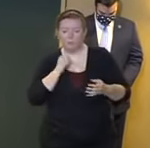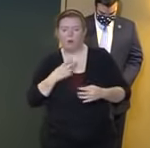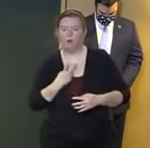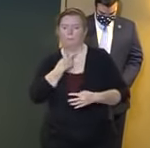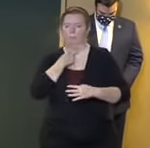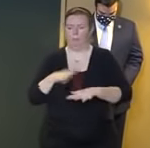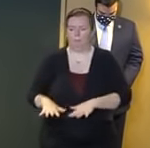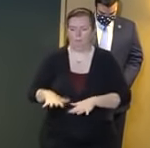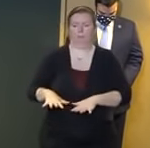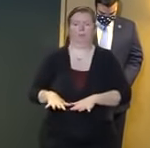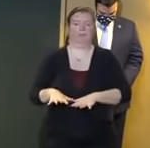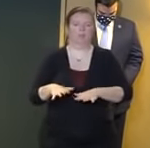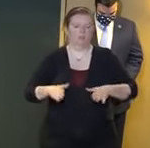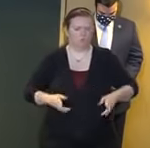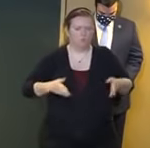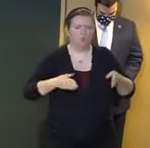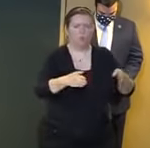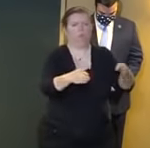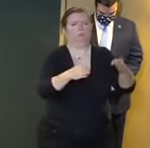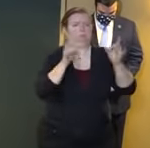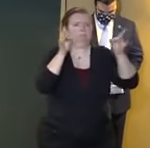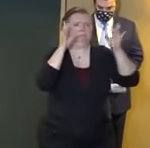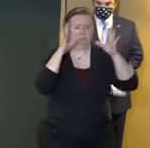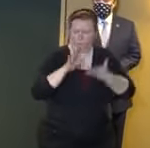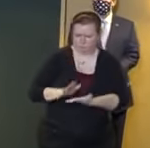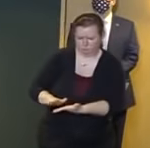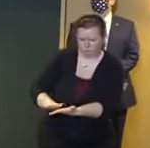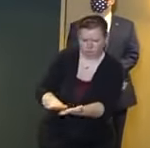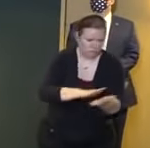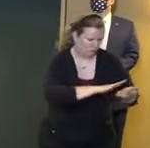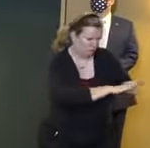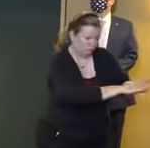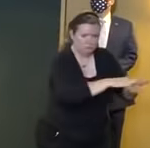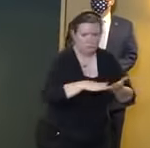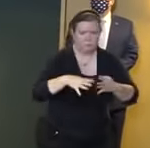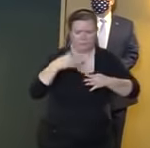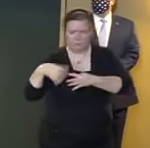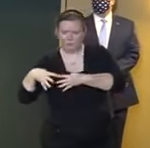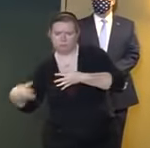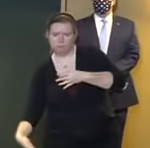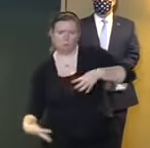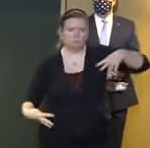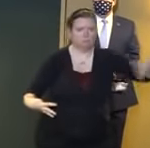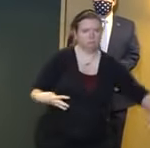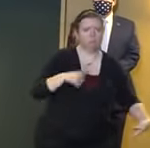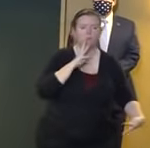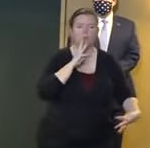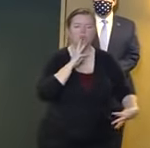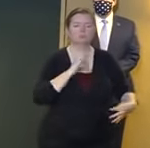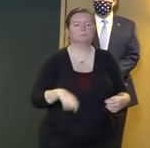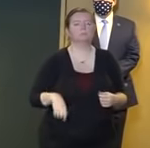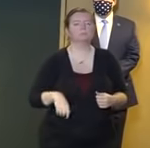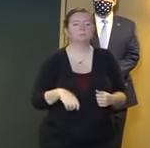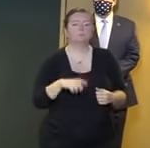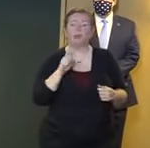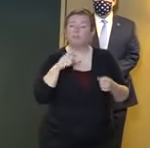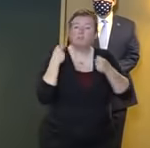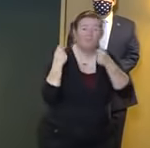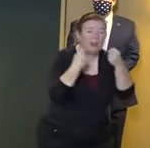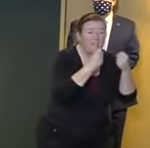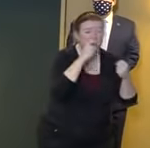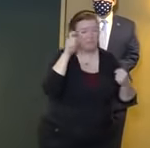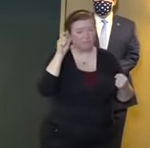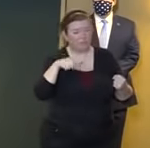and again while we would prefer everyone to stay in if you are out if you have to be out on our roads and come across a flooded